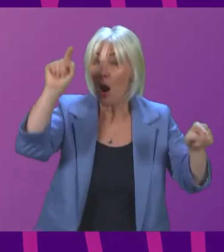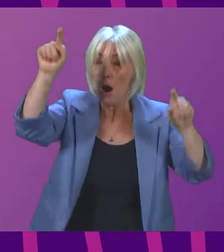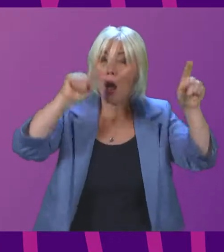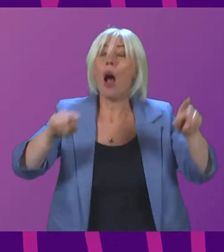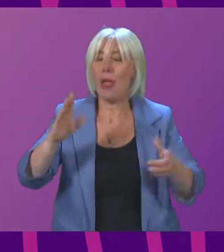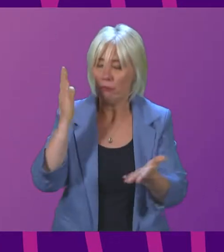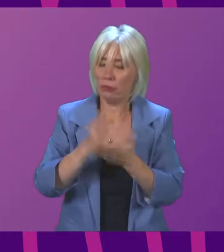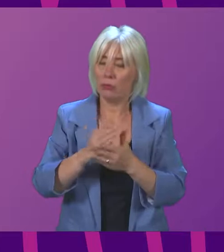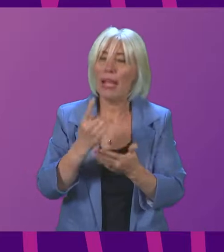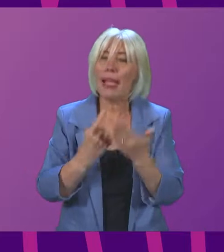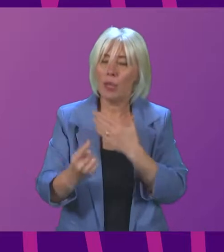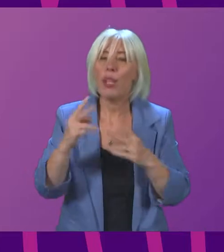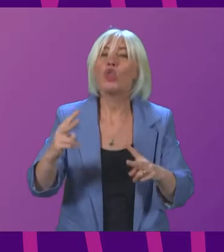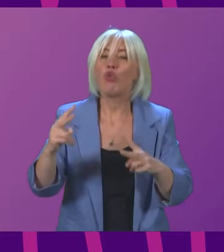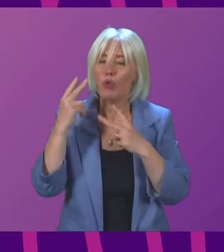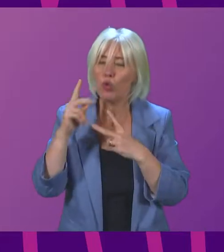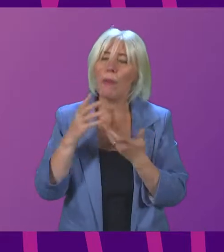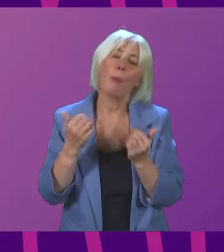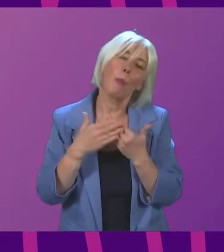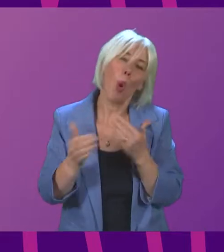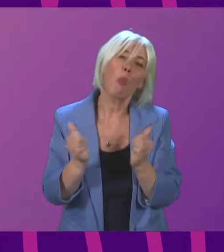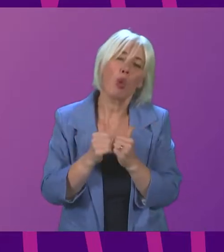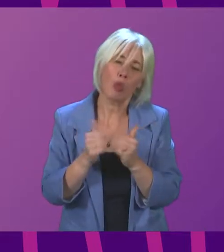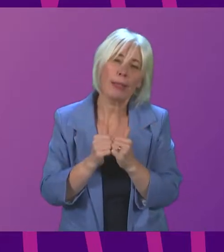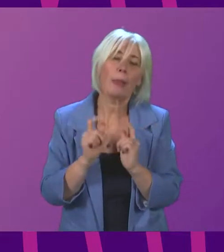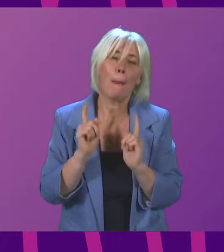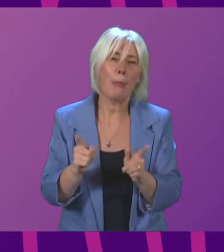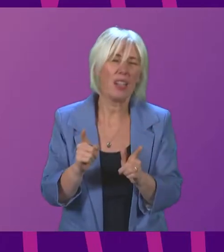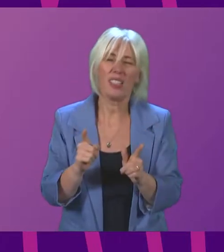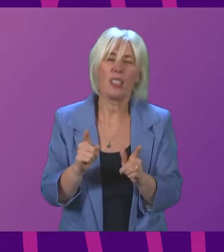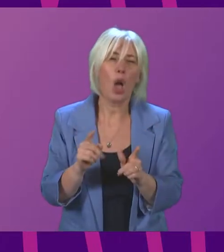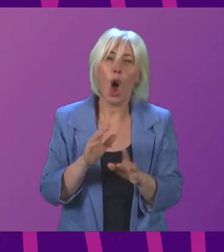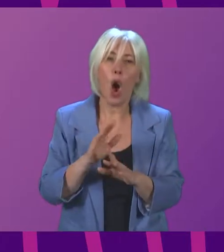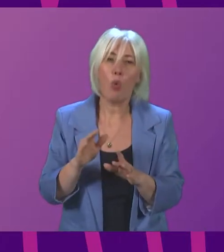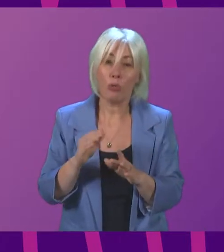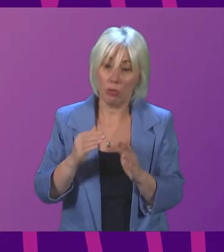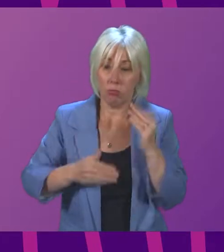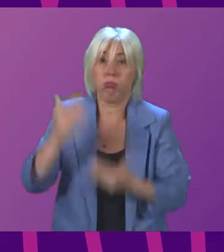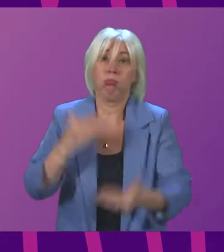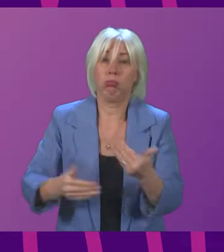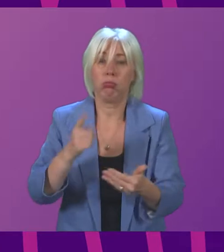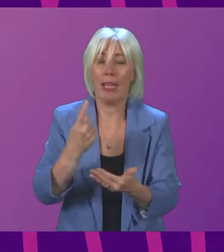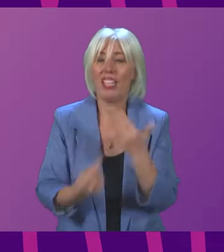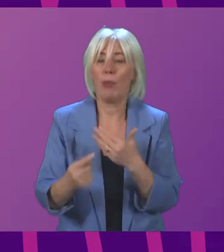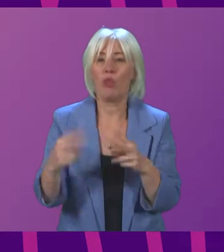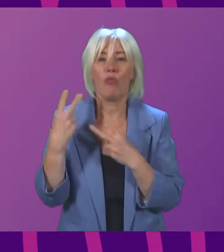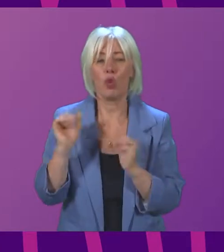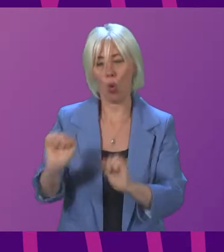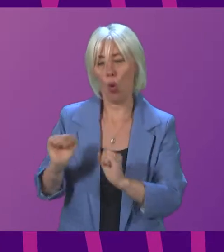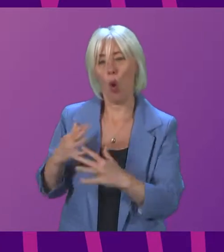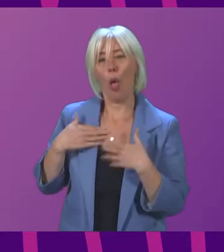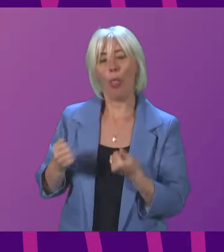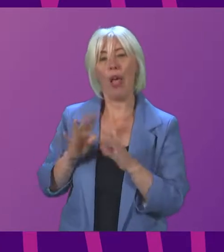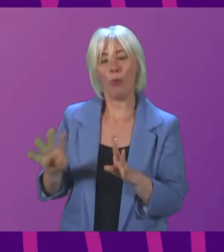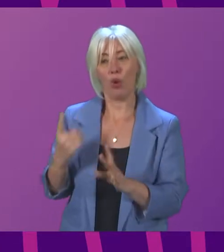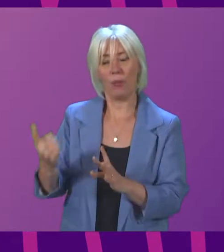an independent review might be the appropriate thing to do. But what I would not do is rush into that before I let the health boards do the work they will do. But it will